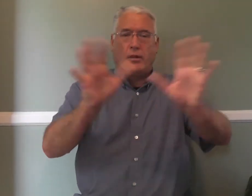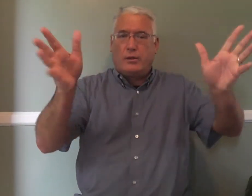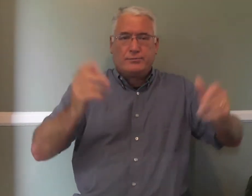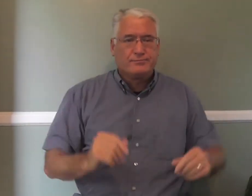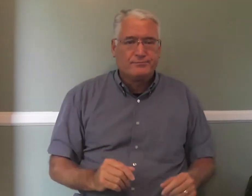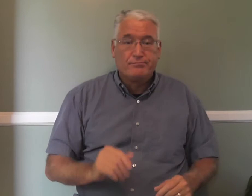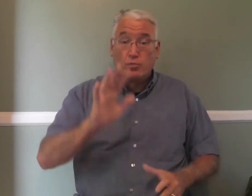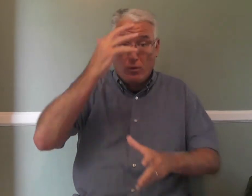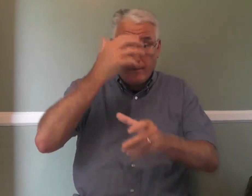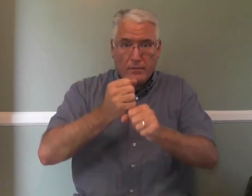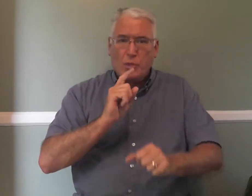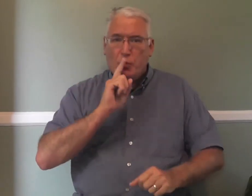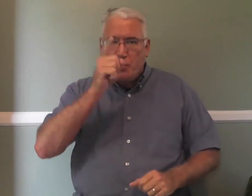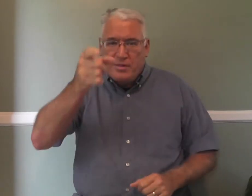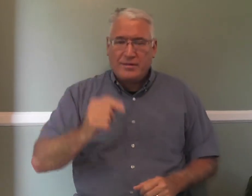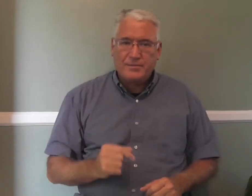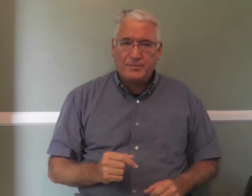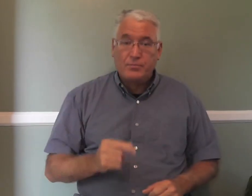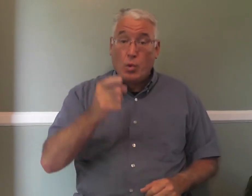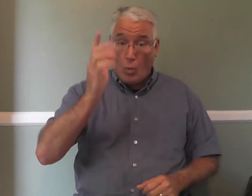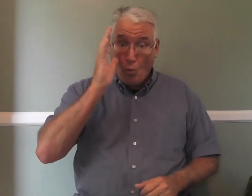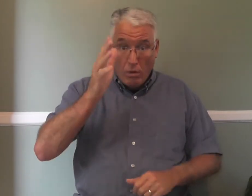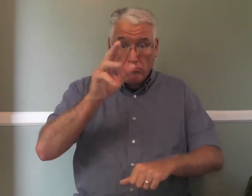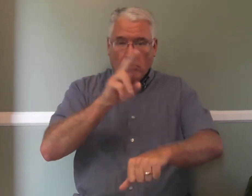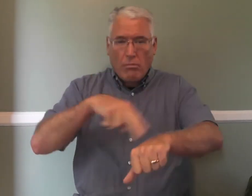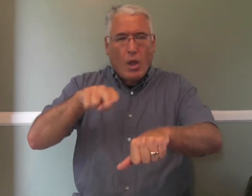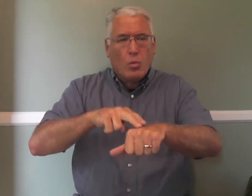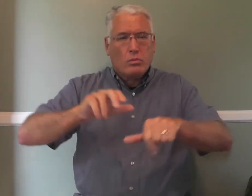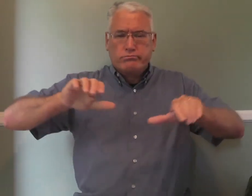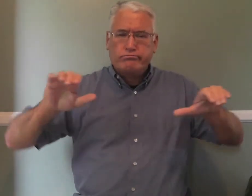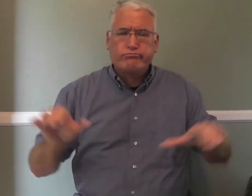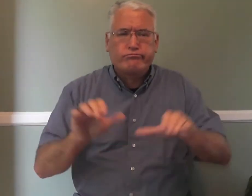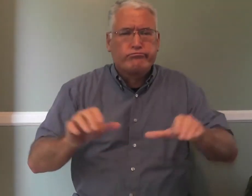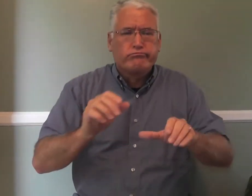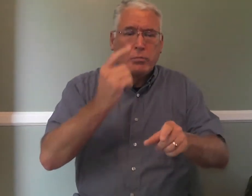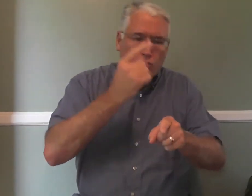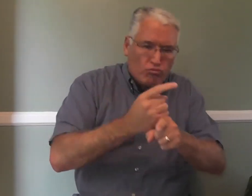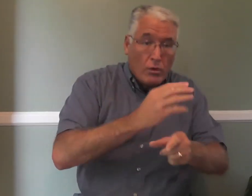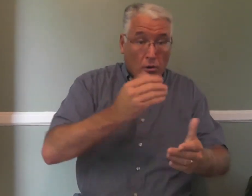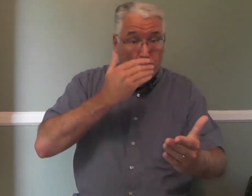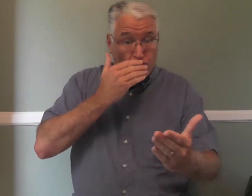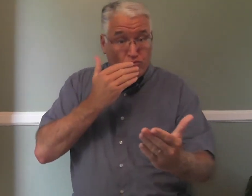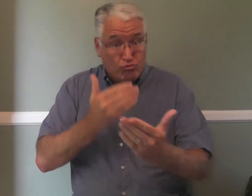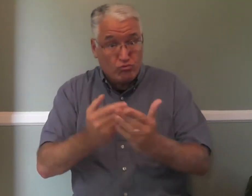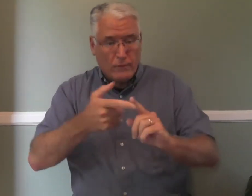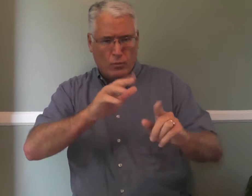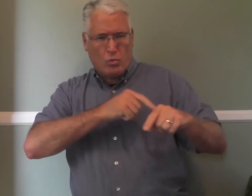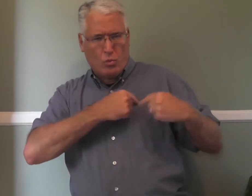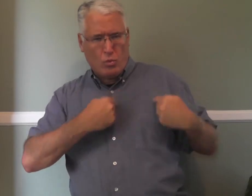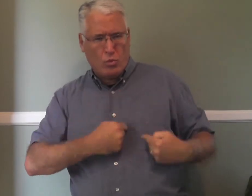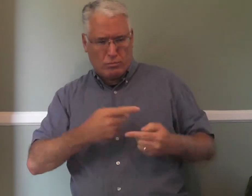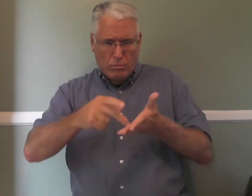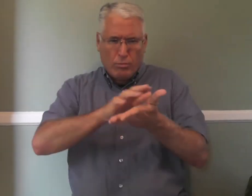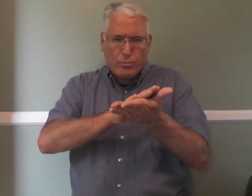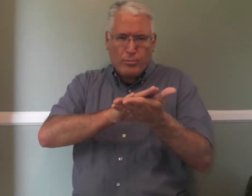that you do very clearly. They will. You will naturally do things that are right and good